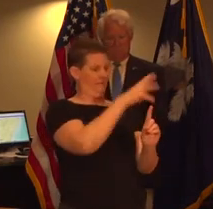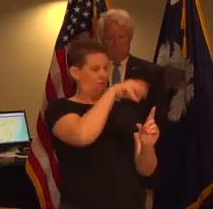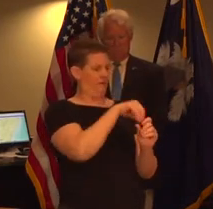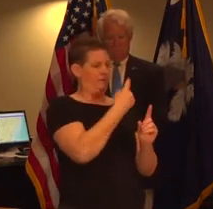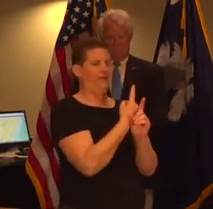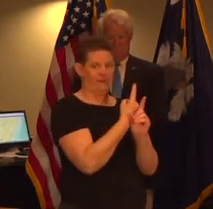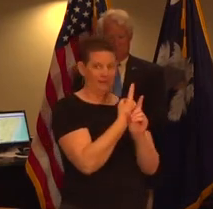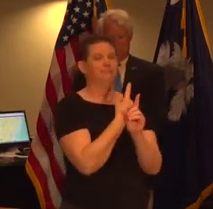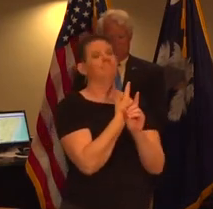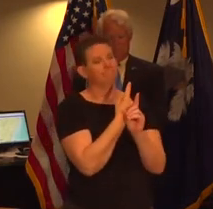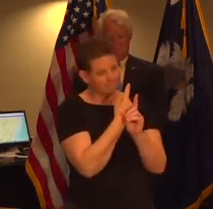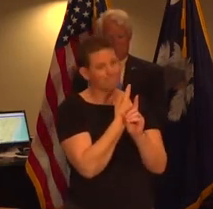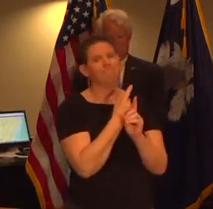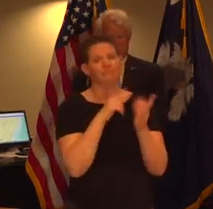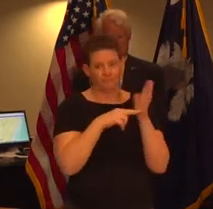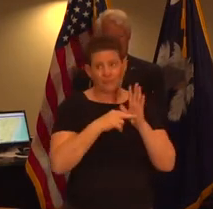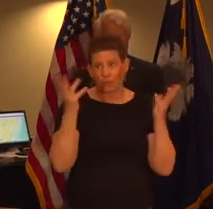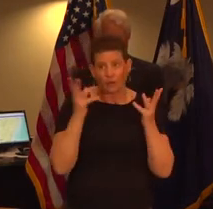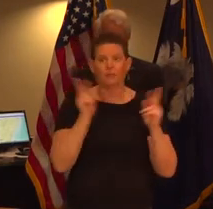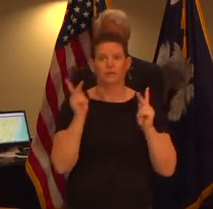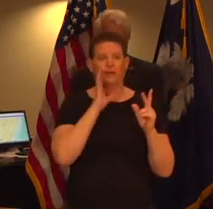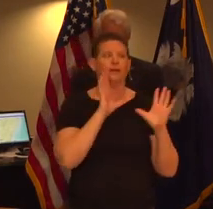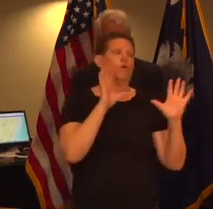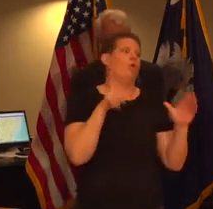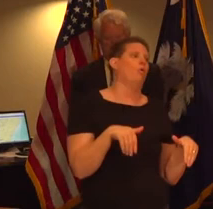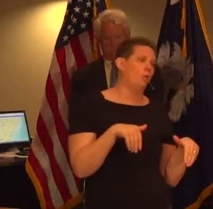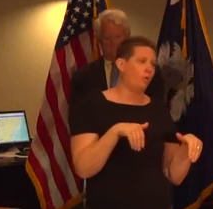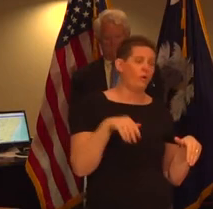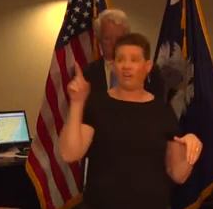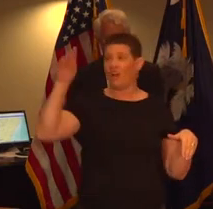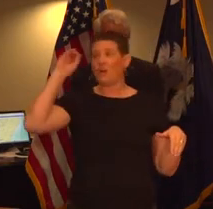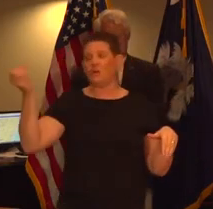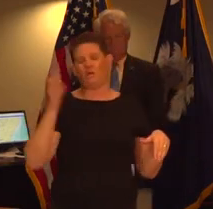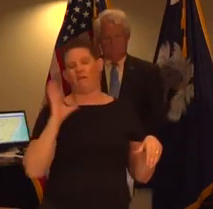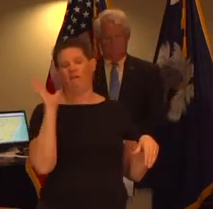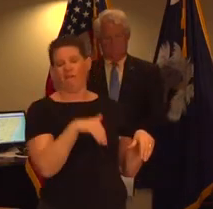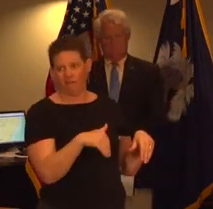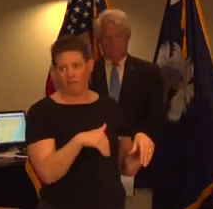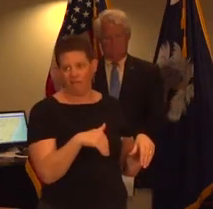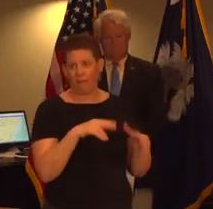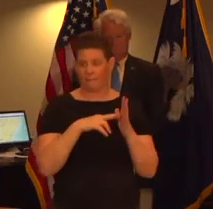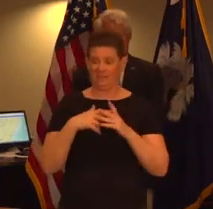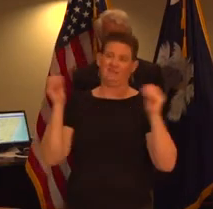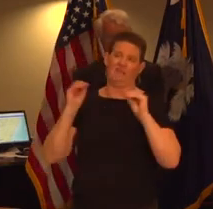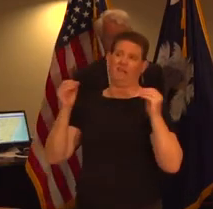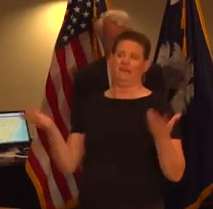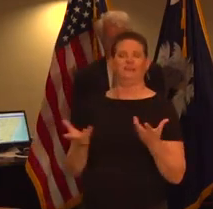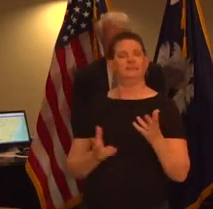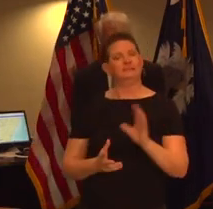has led to complacency in areas where we don't have information about disease being spread